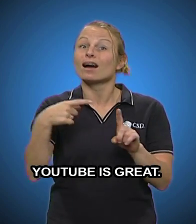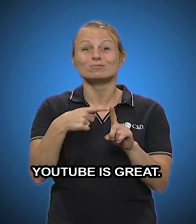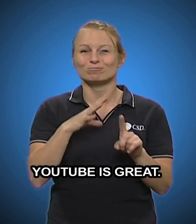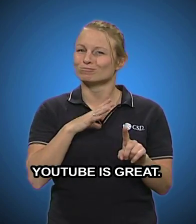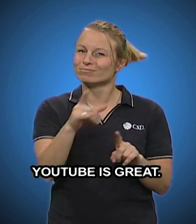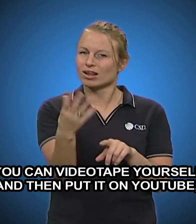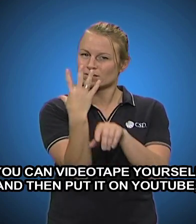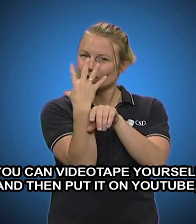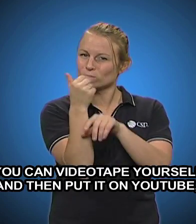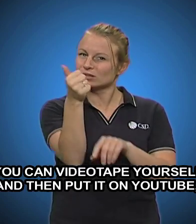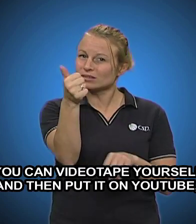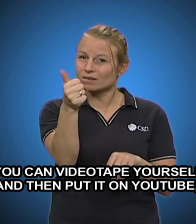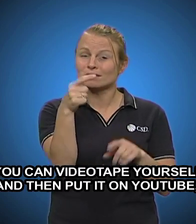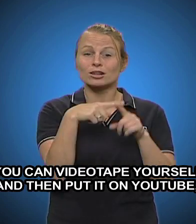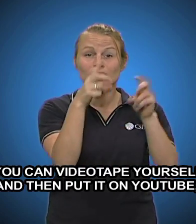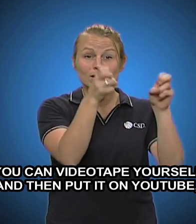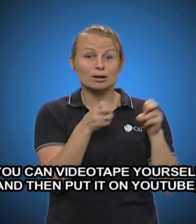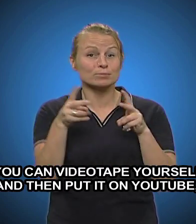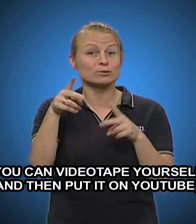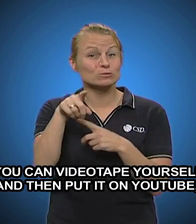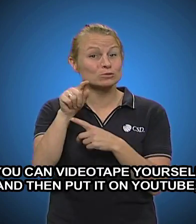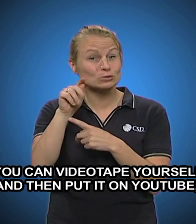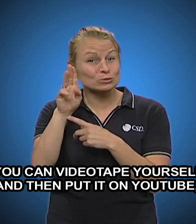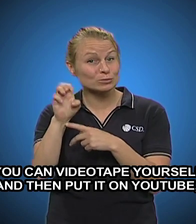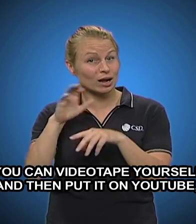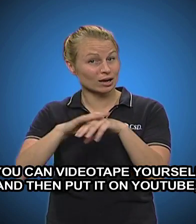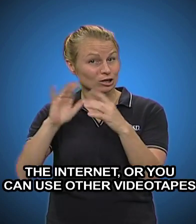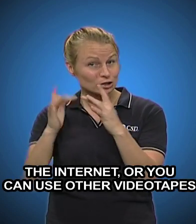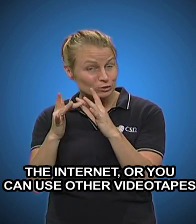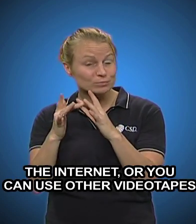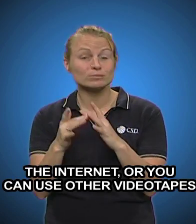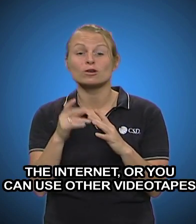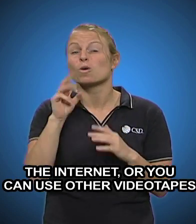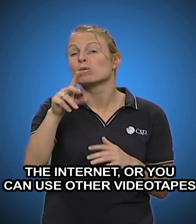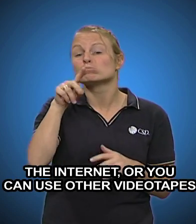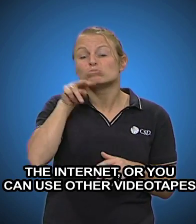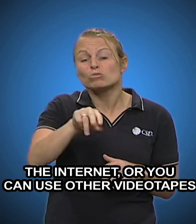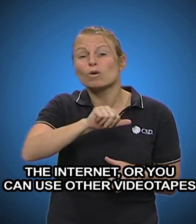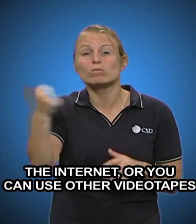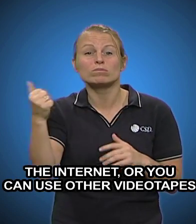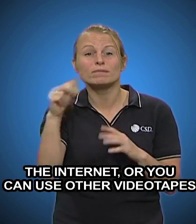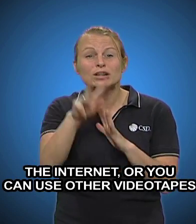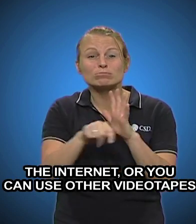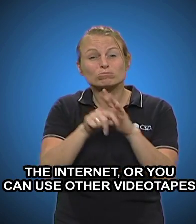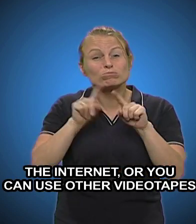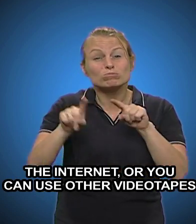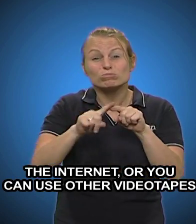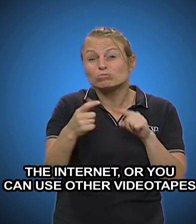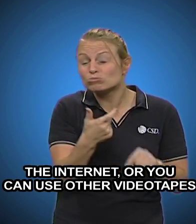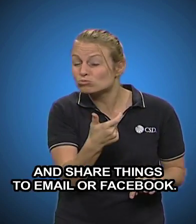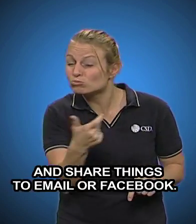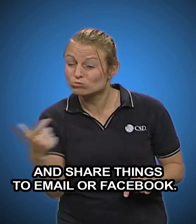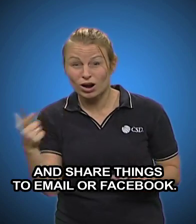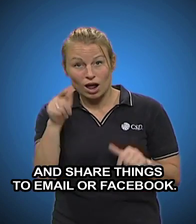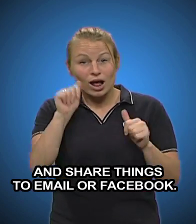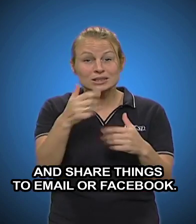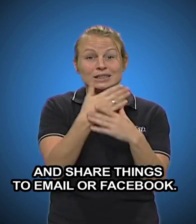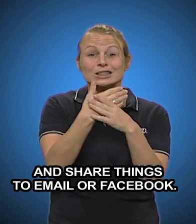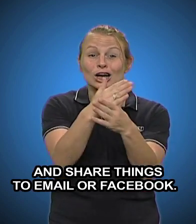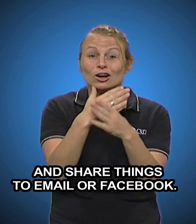is great. can videotape yourself and then put it on YouTube, on the internet, or you can view other videotapes, and shared links